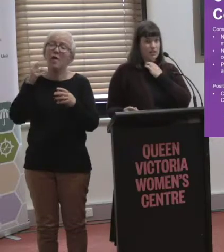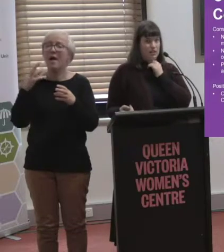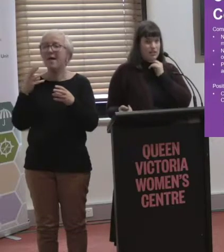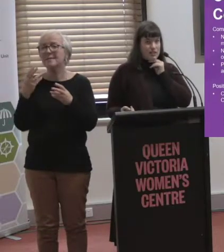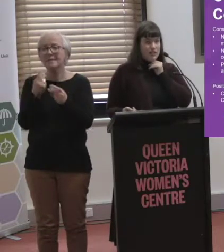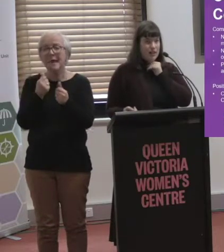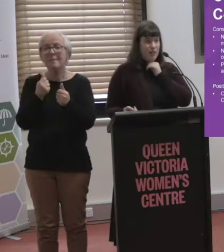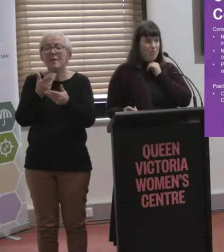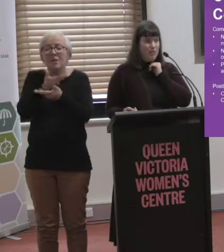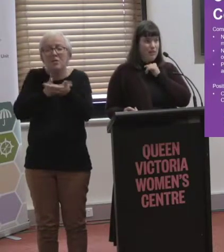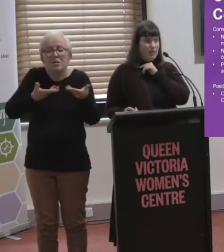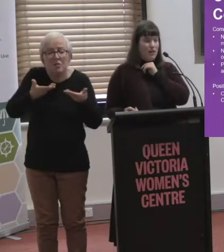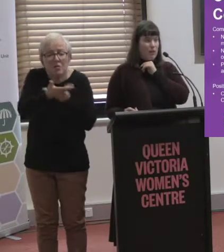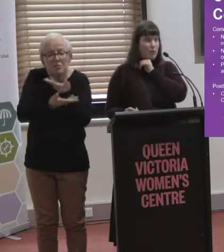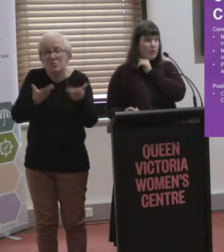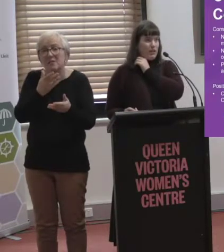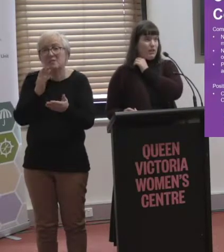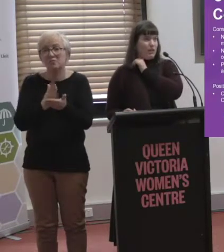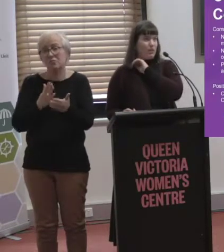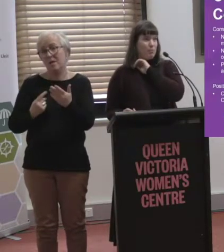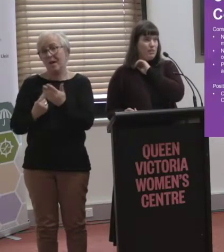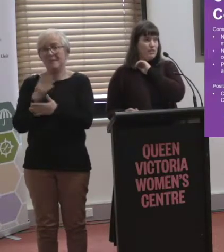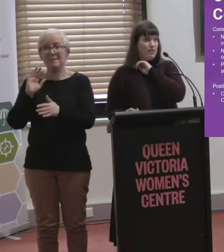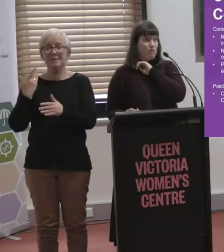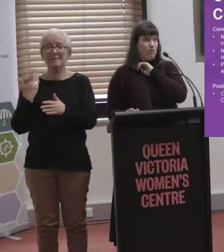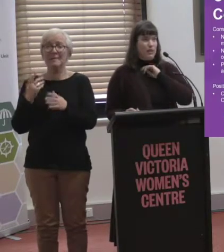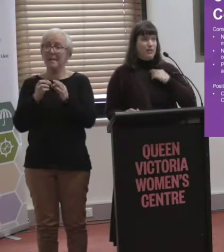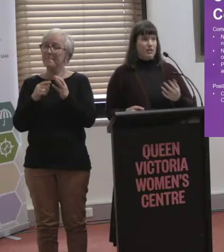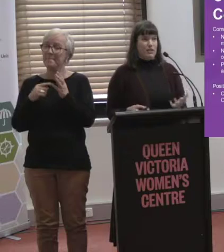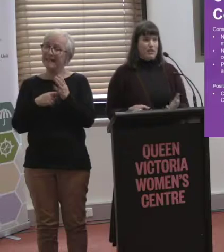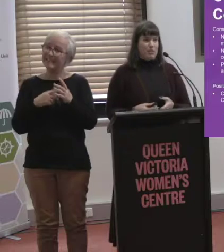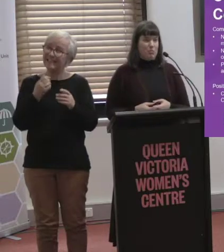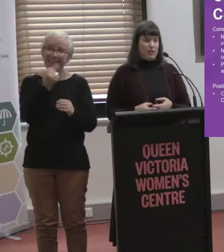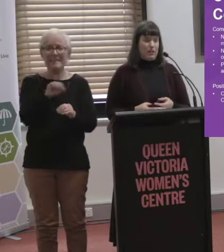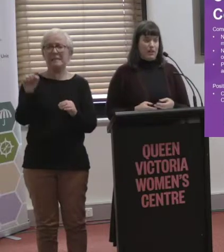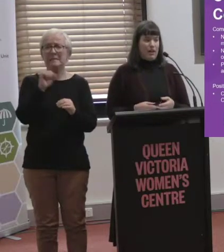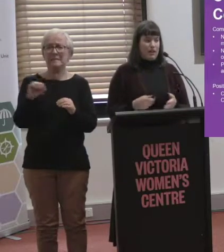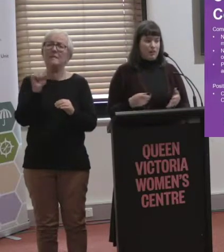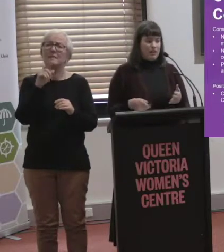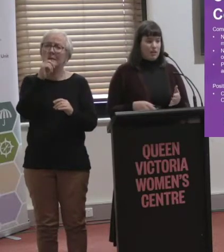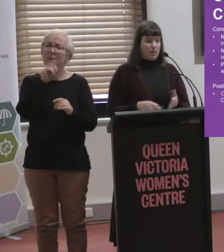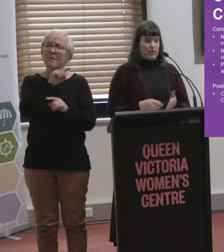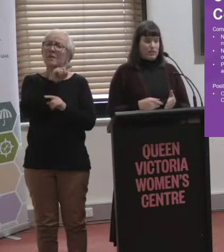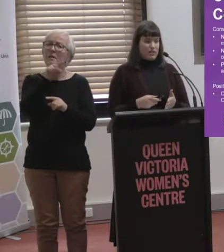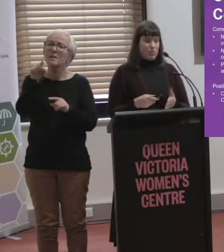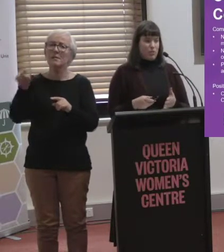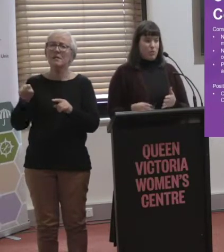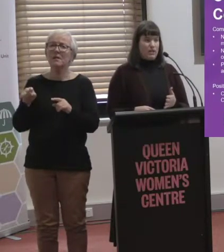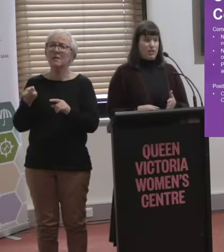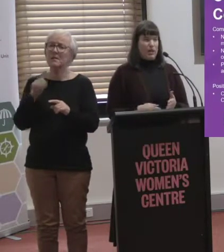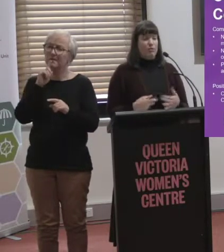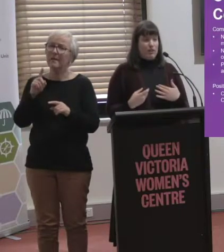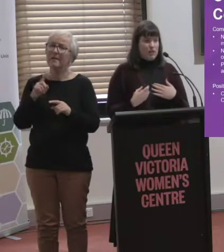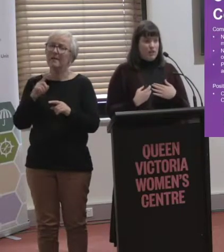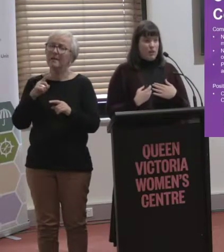consultation exists, but we got pretty consistent feedback that the consultation process was